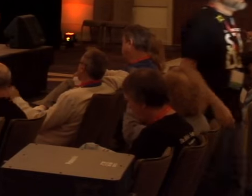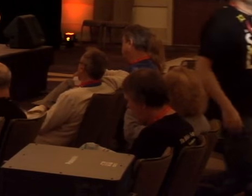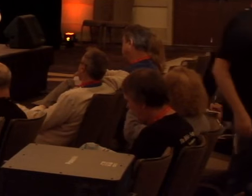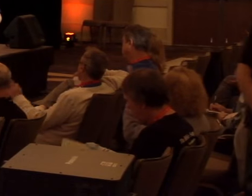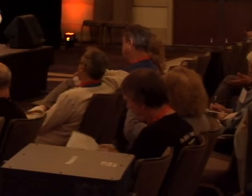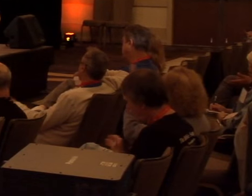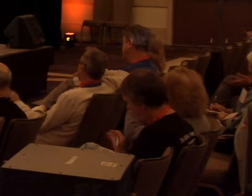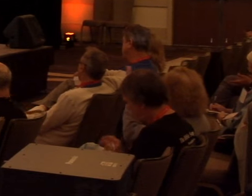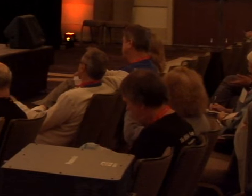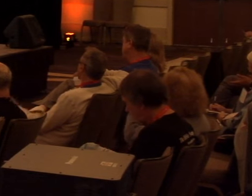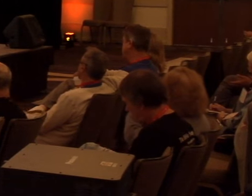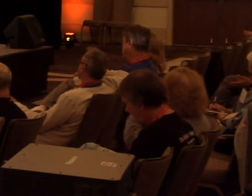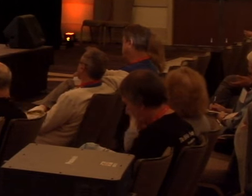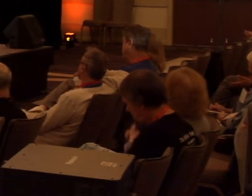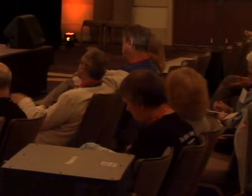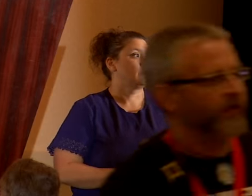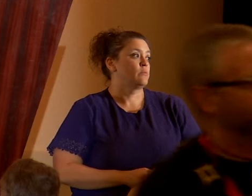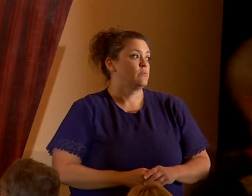So,